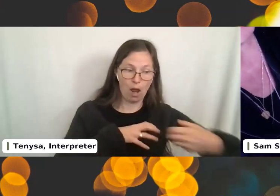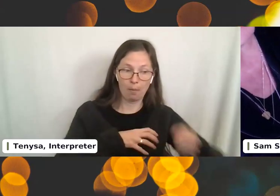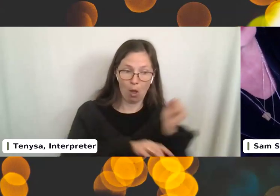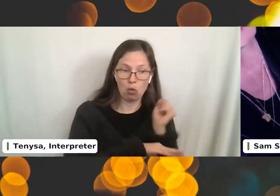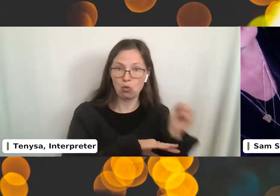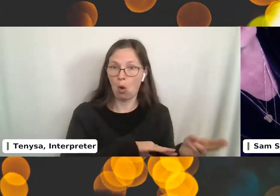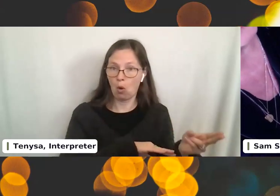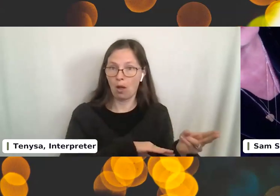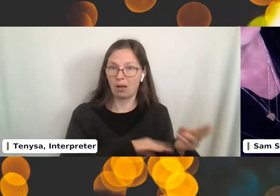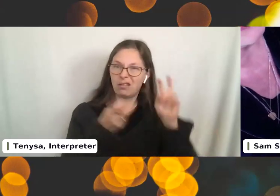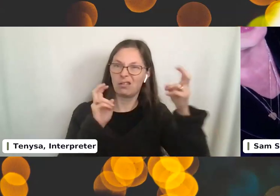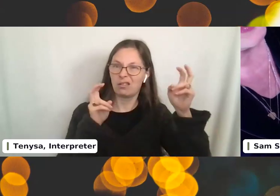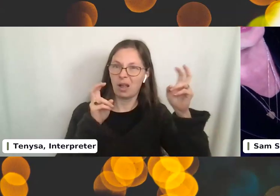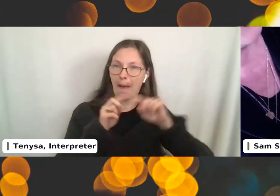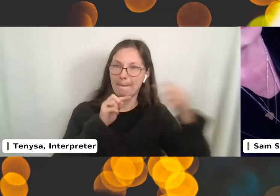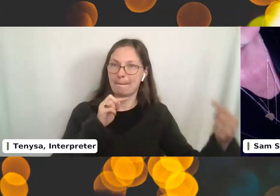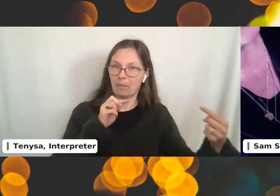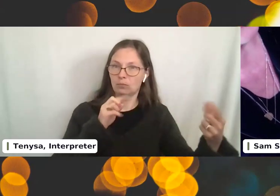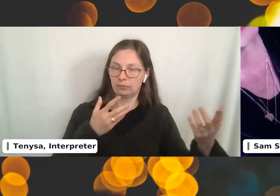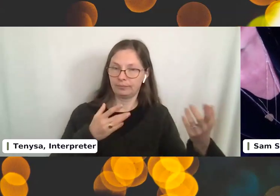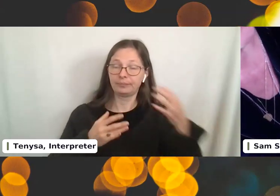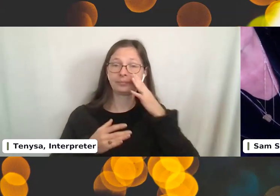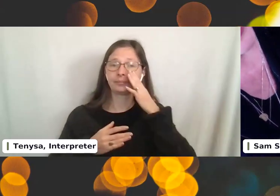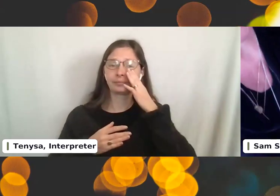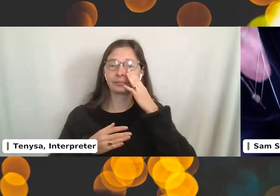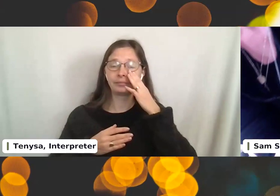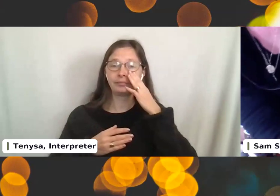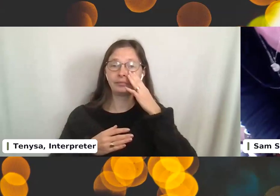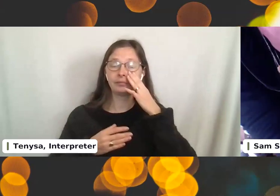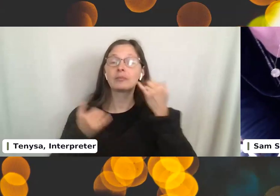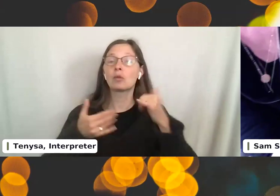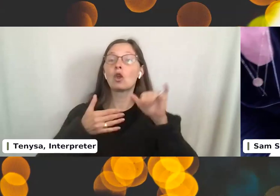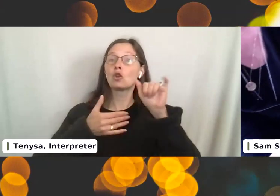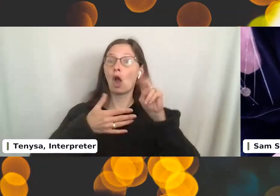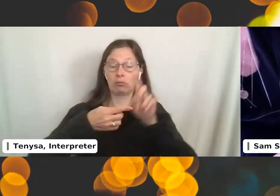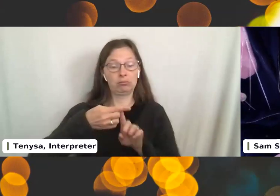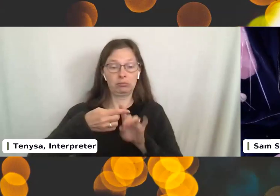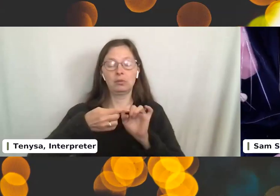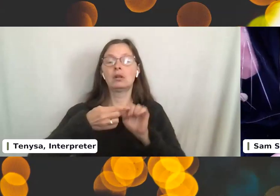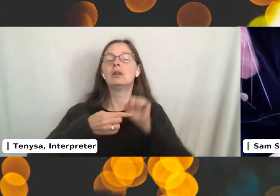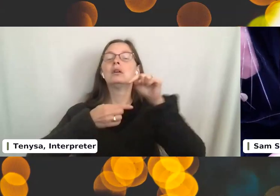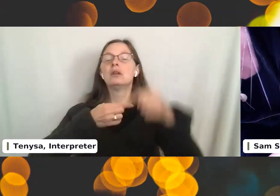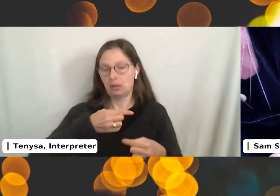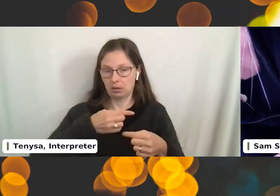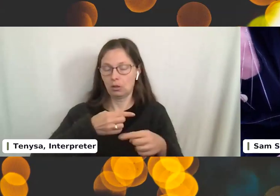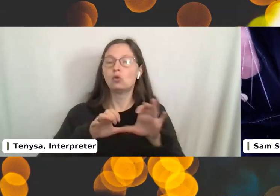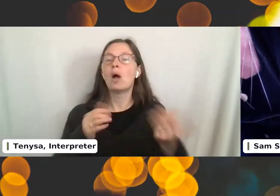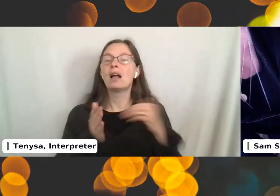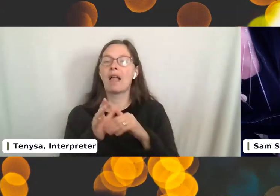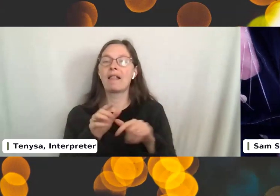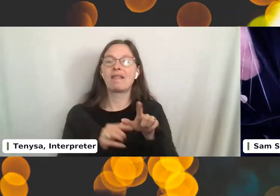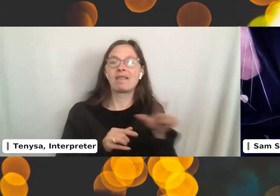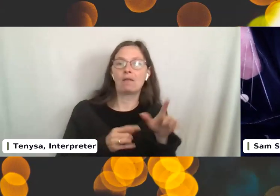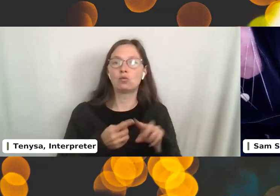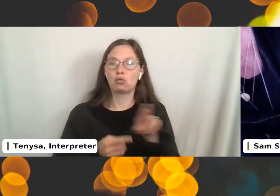it off the cliff backwards. And then you bring the yarn to the back and you stab it from left to right, knitting,